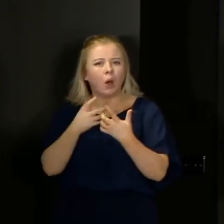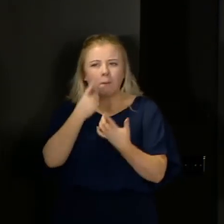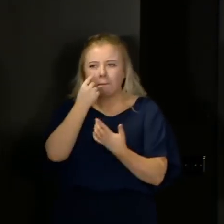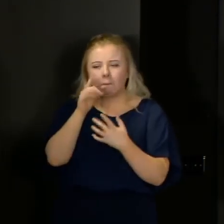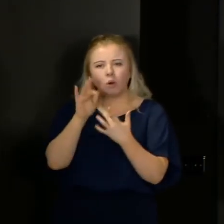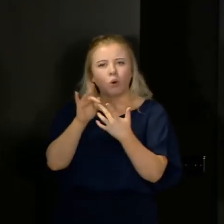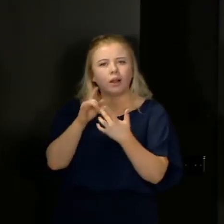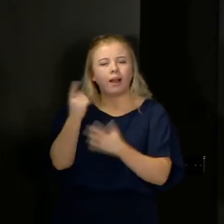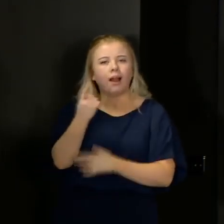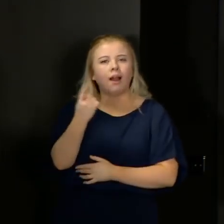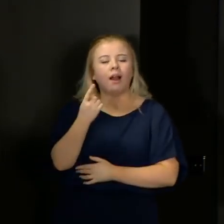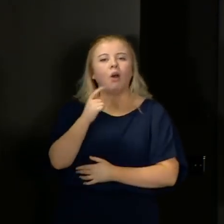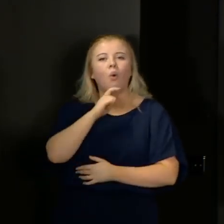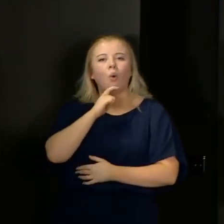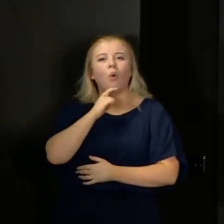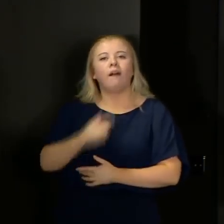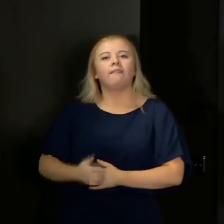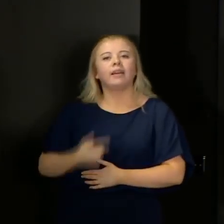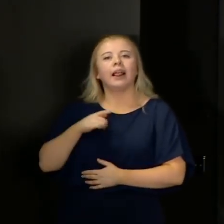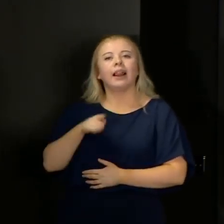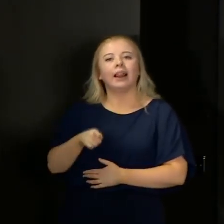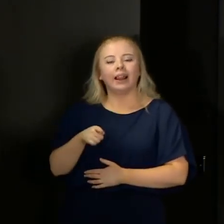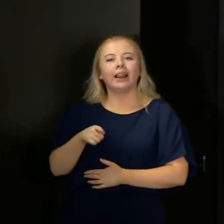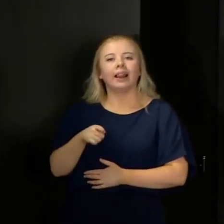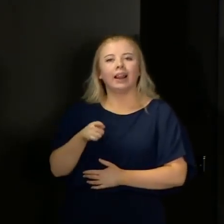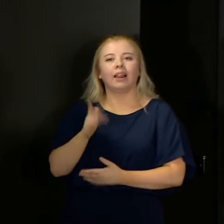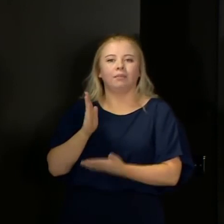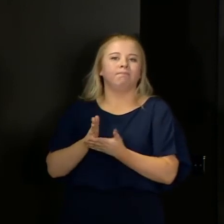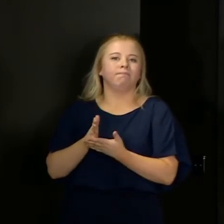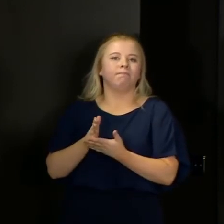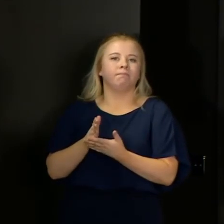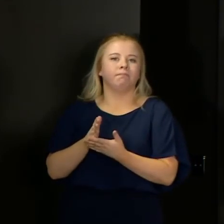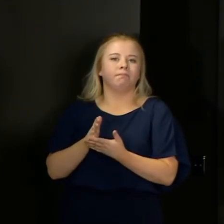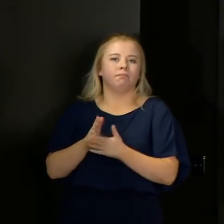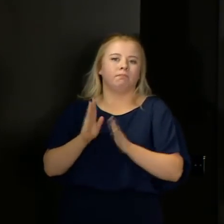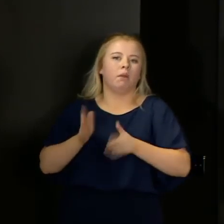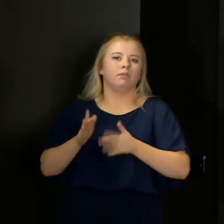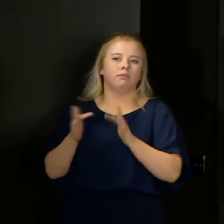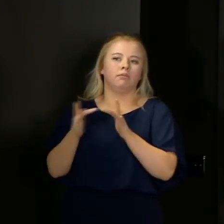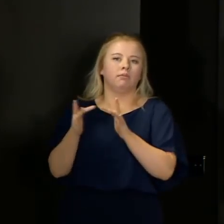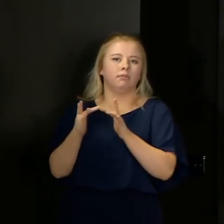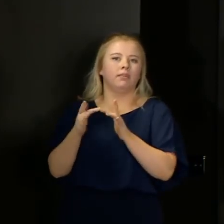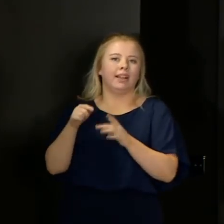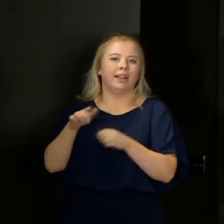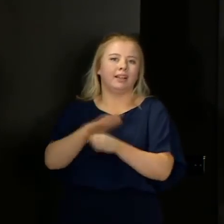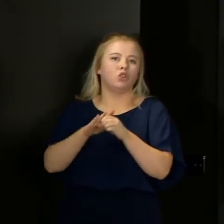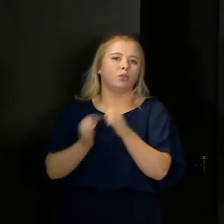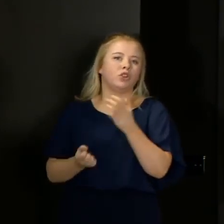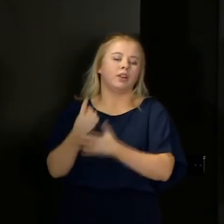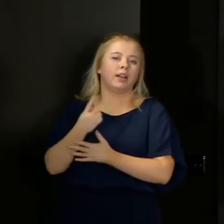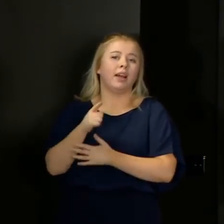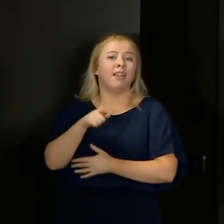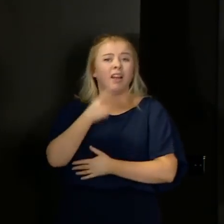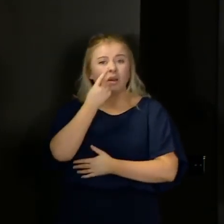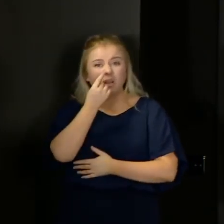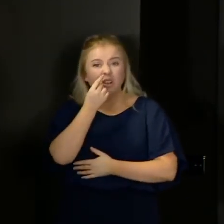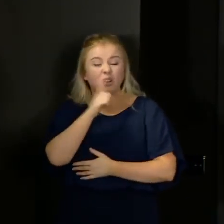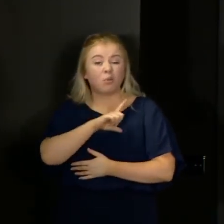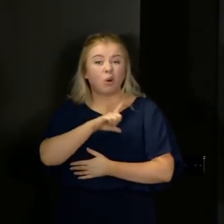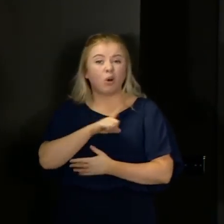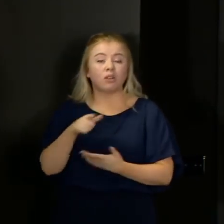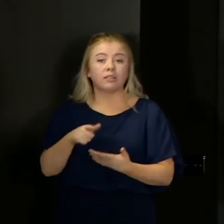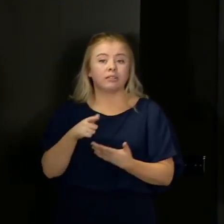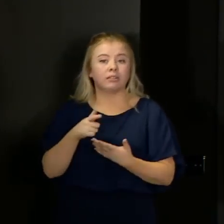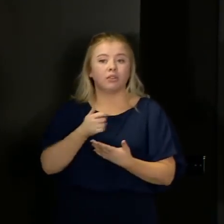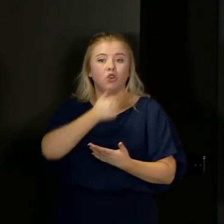contact people who they feel are necessary to contact when that situation arises and that might be because of